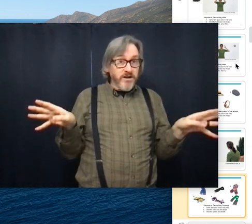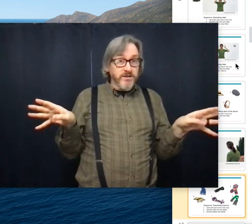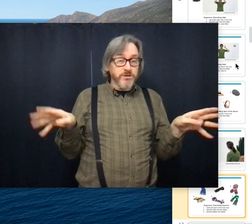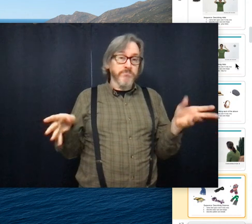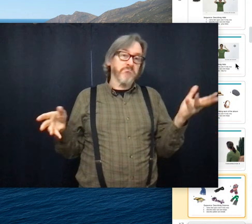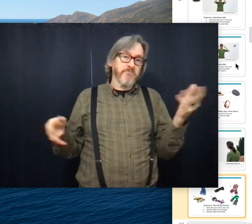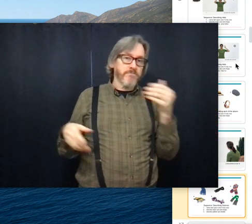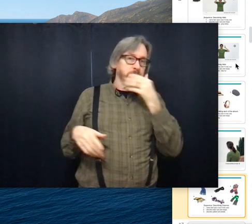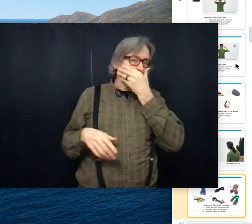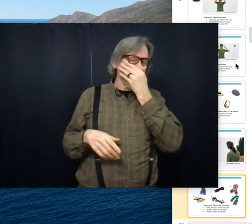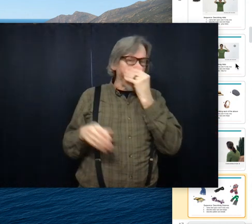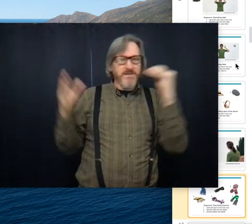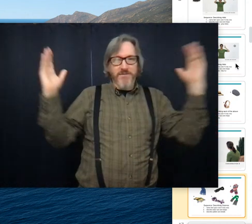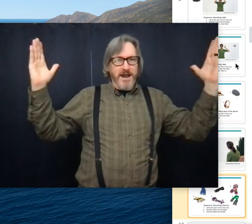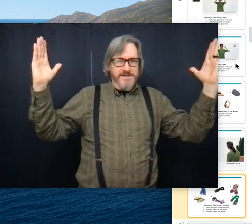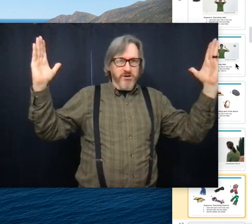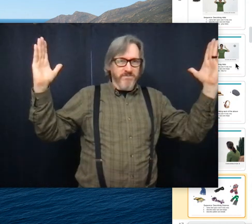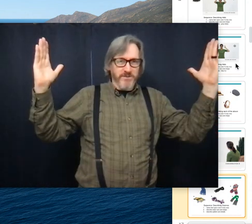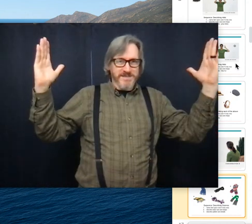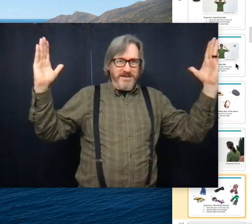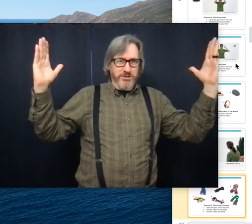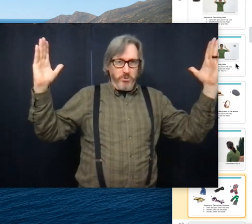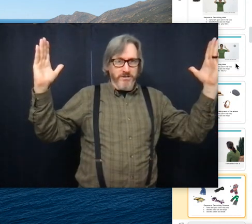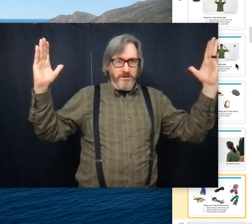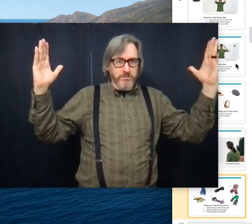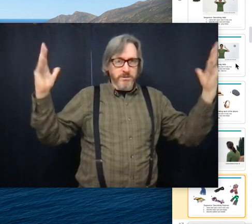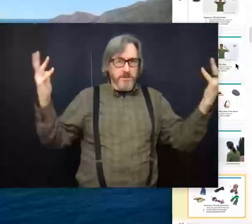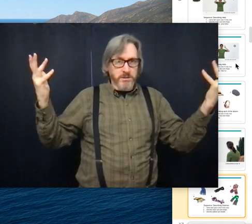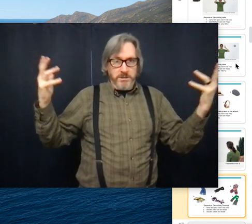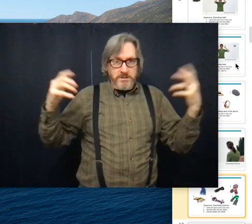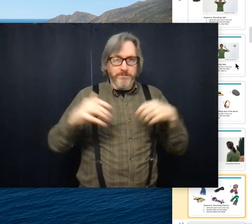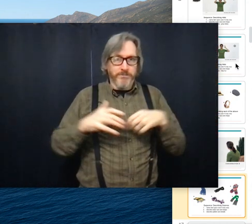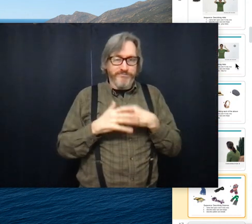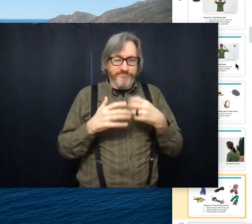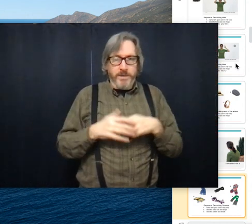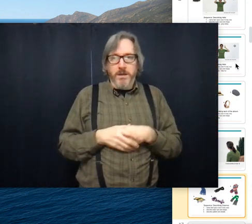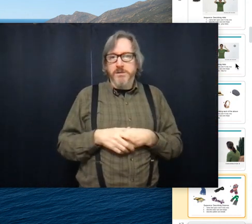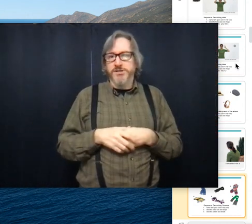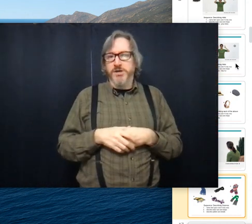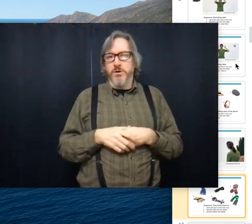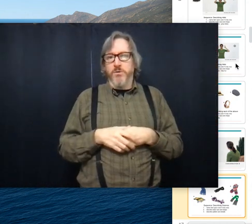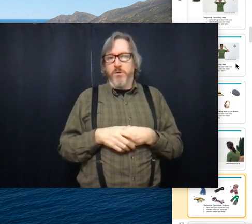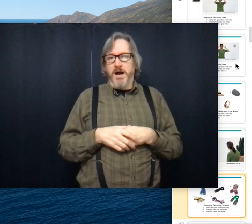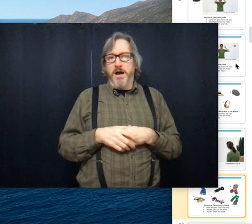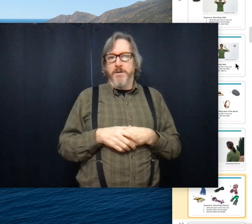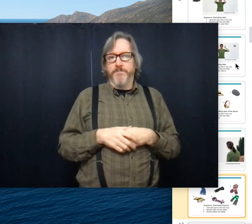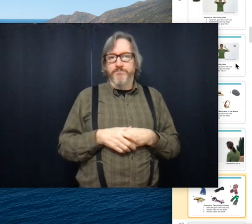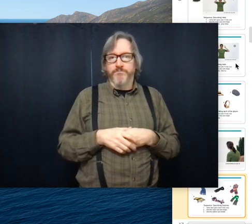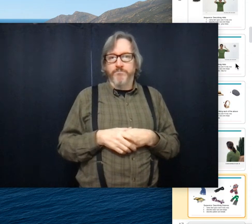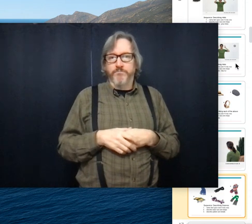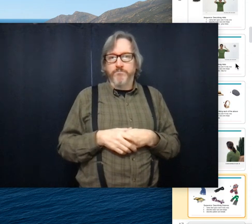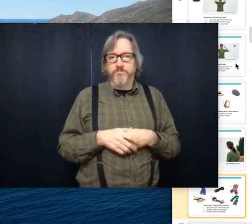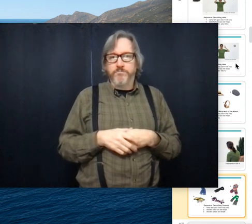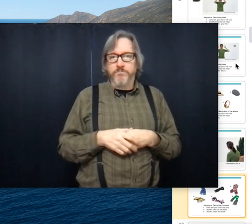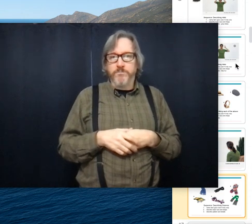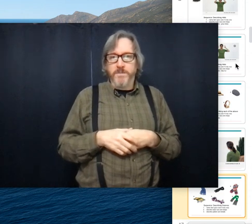I've never had a scarf that was that short though. So, um,